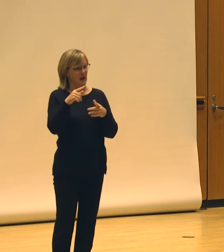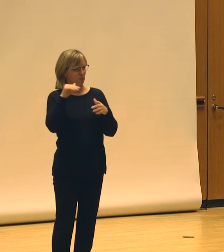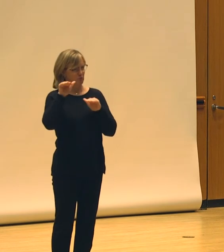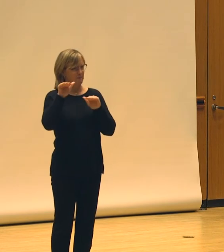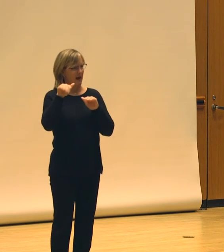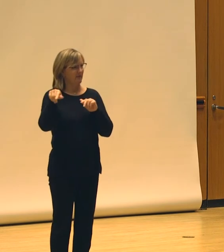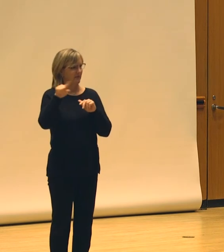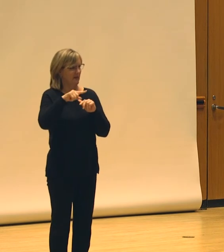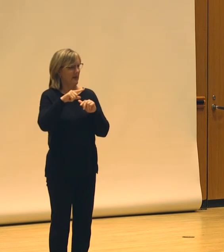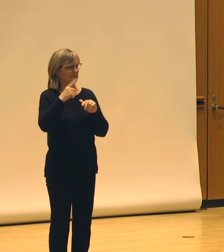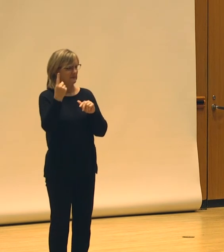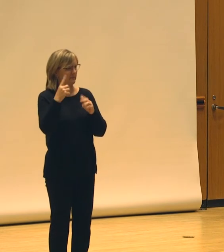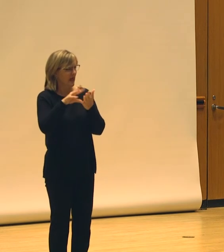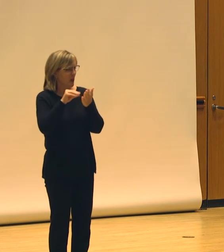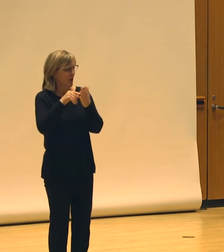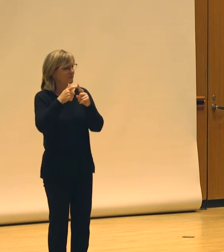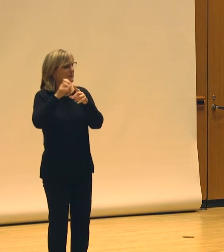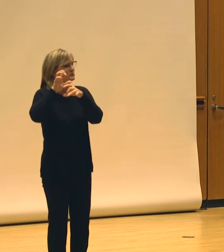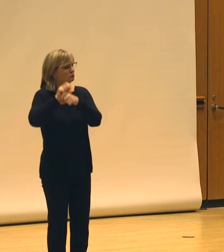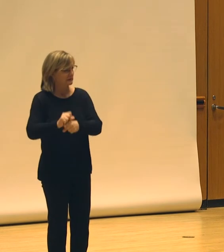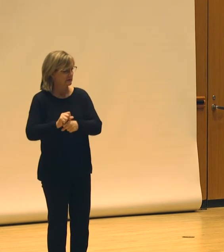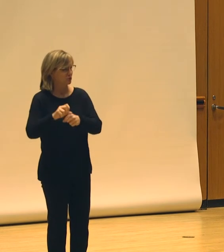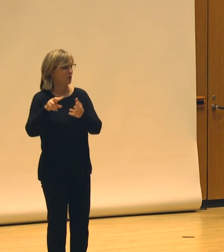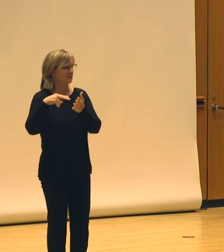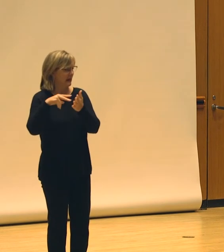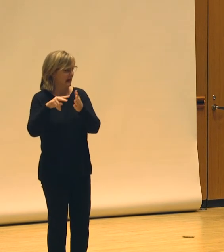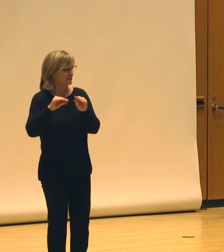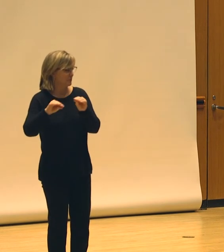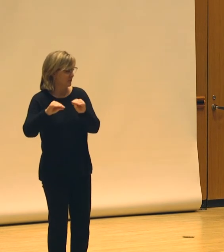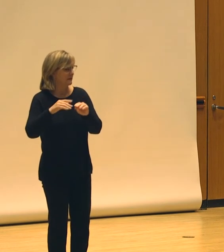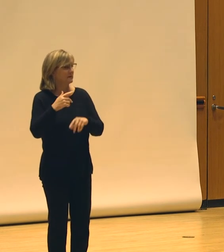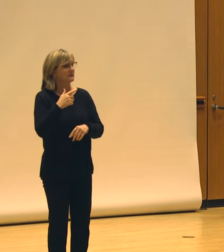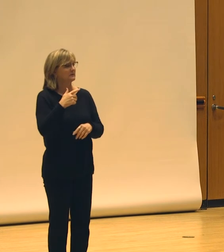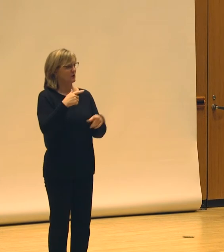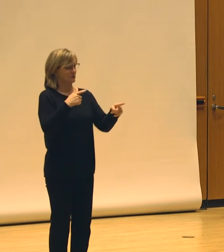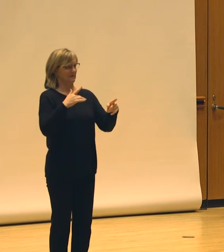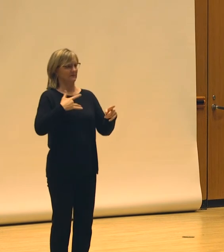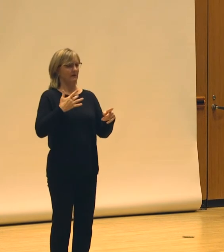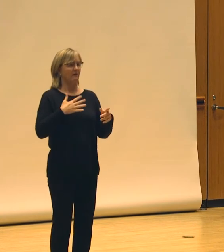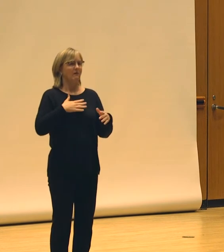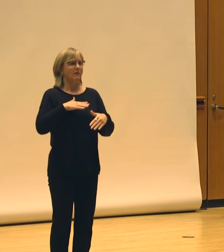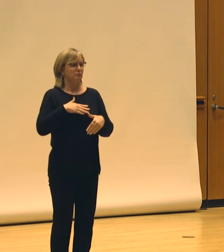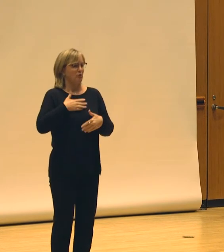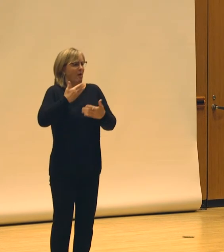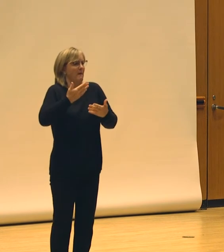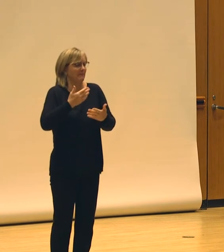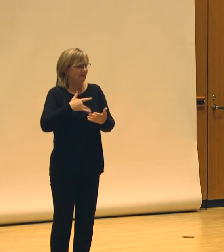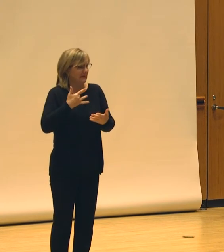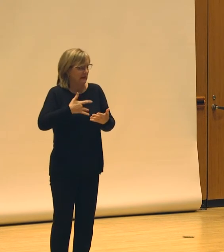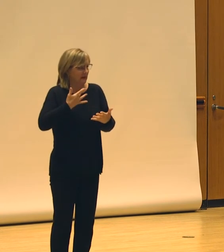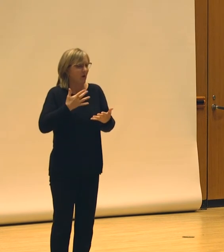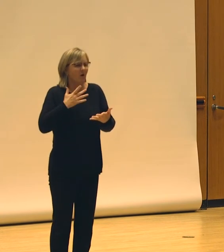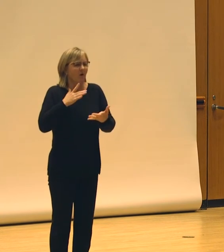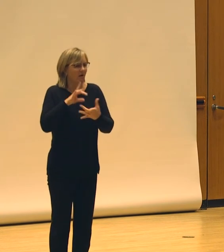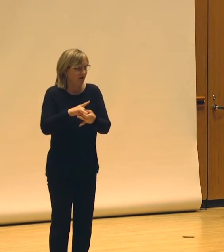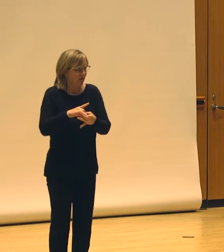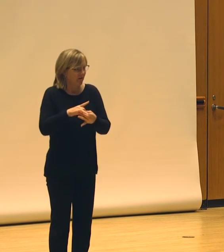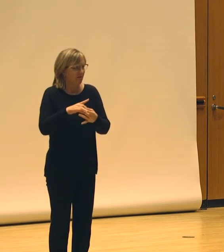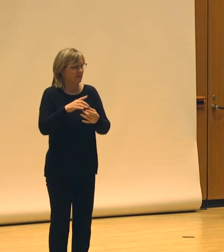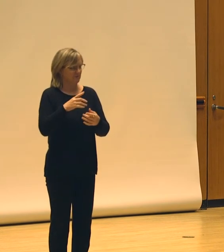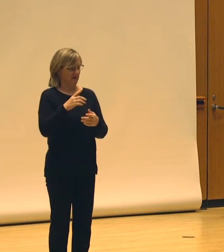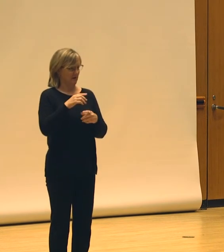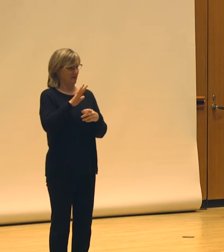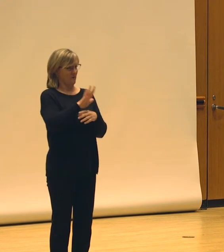traditional practice. And it brought up for Teresa these feelings of connection, not knowing exactly where in